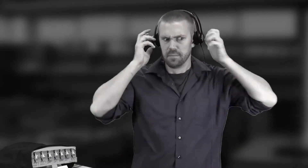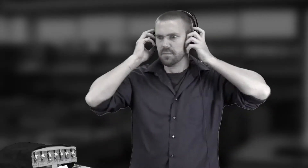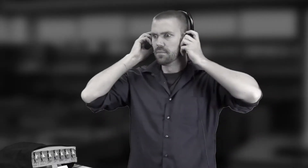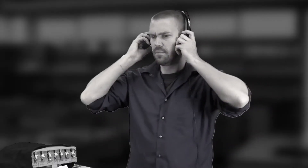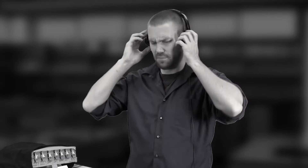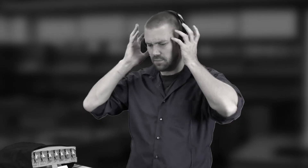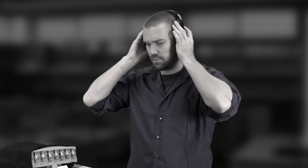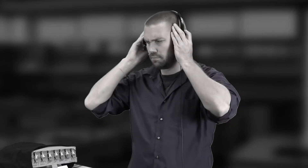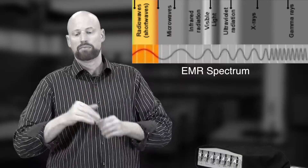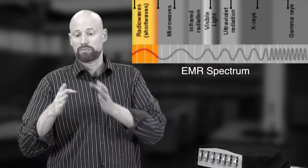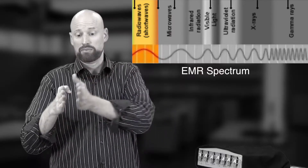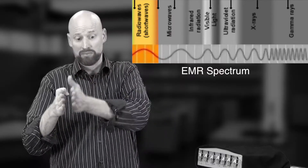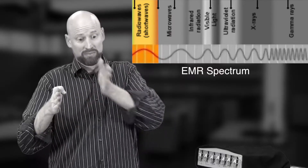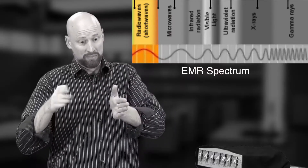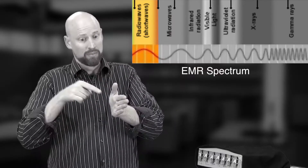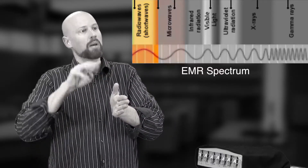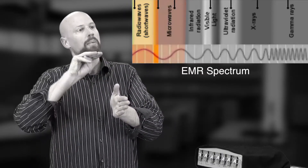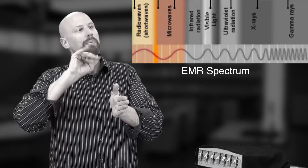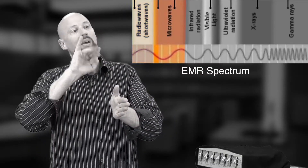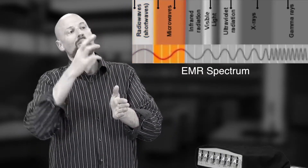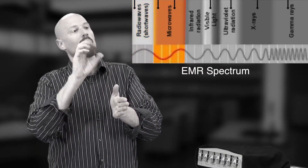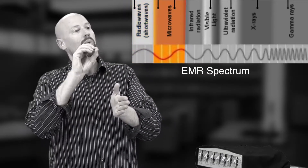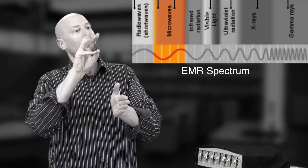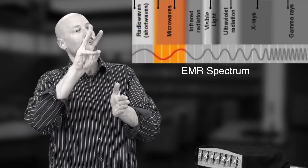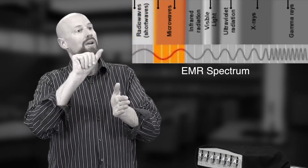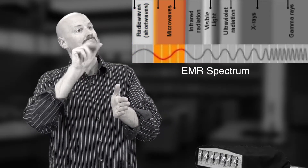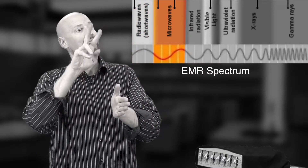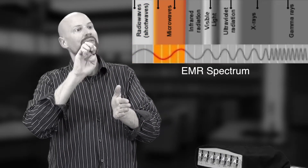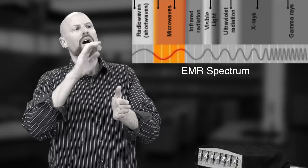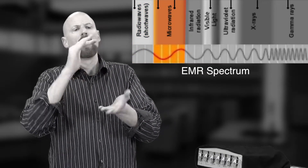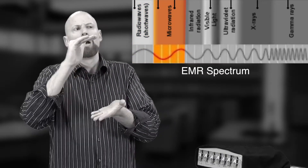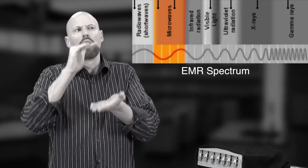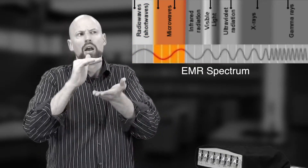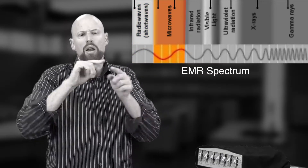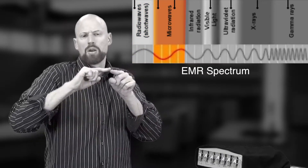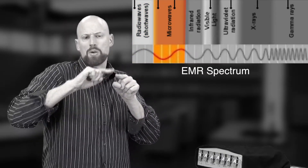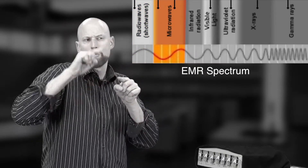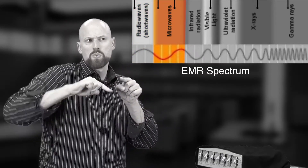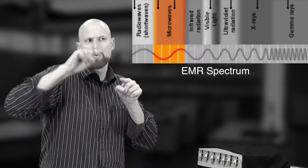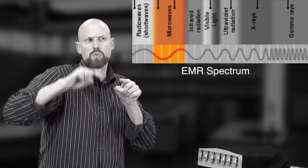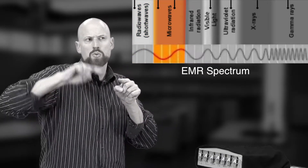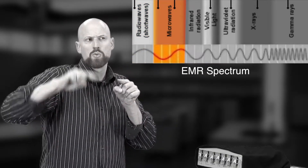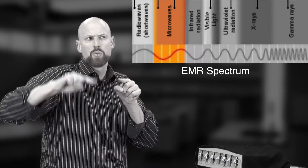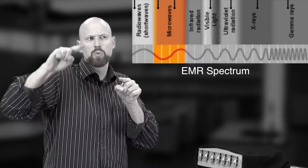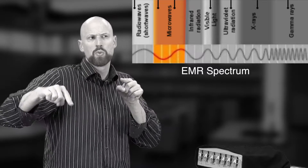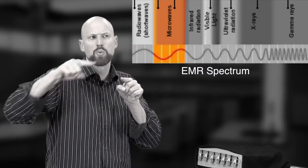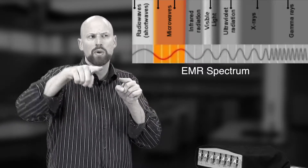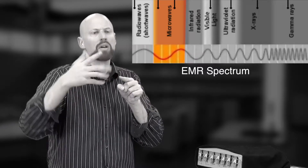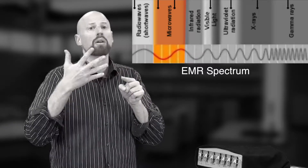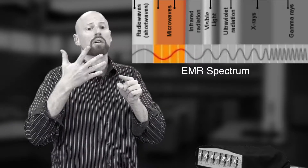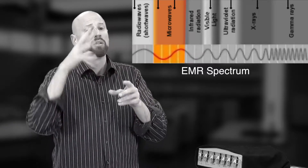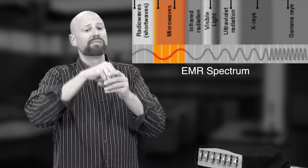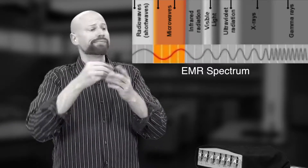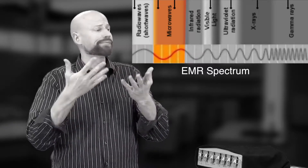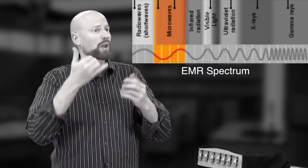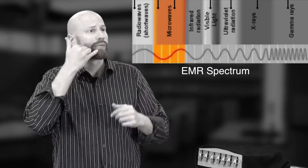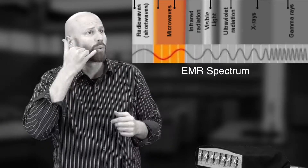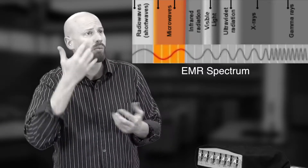Whoa! What? Now, microwaves have a higher frequency and a shorter wavelength, and these might be in, say, cell phones or maybe